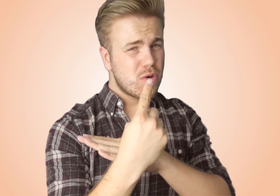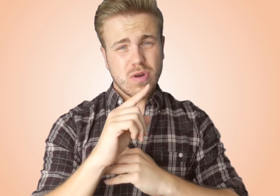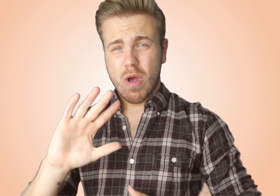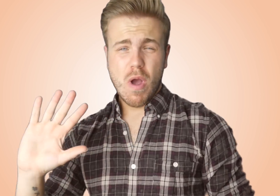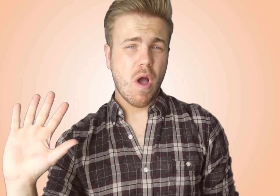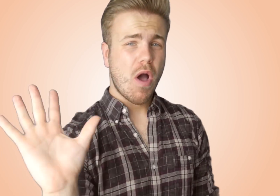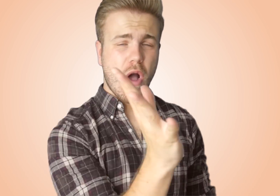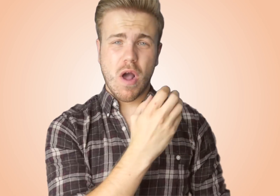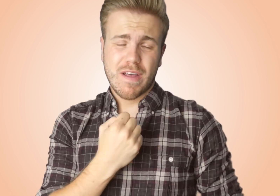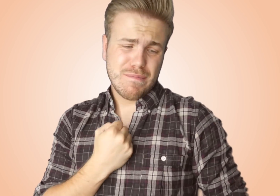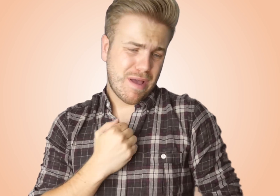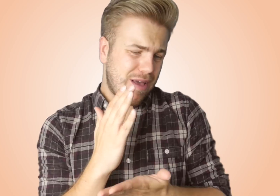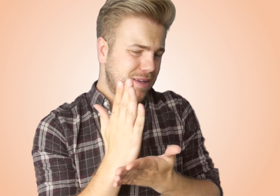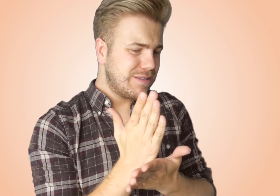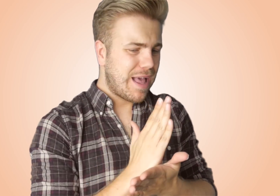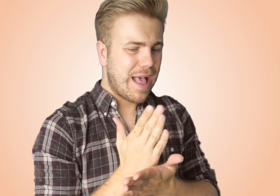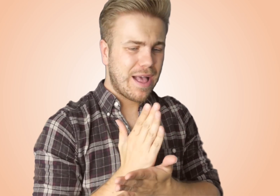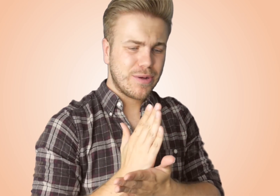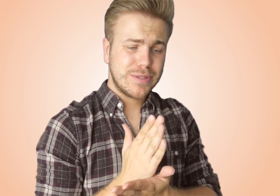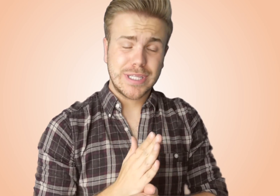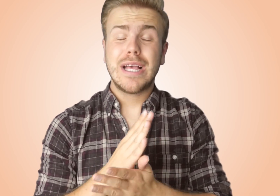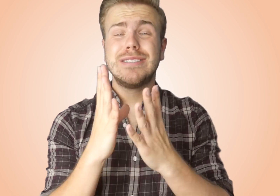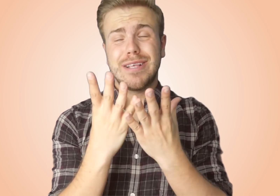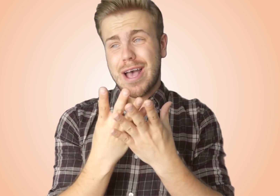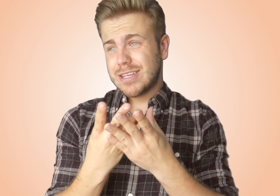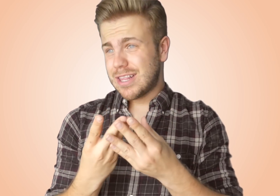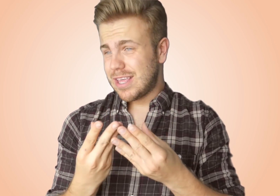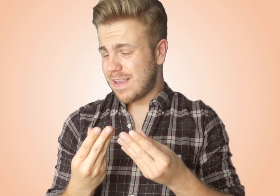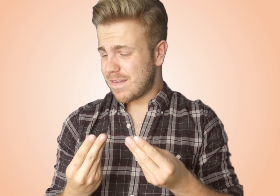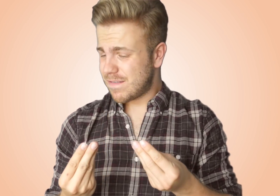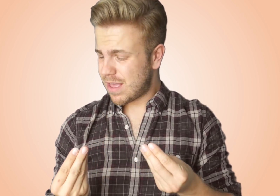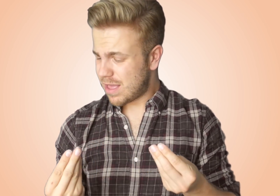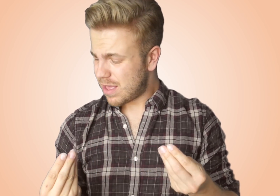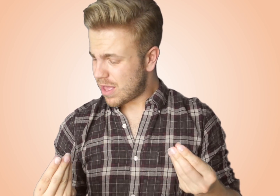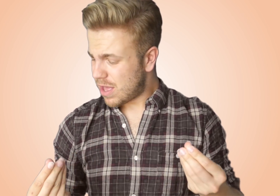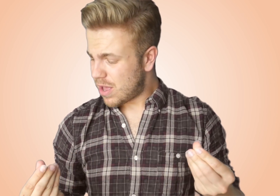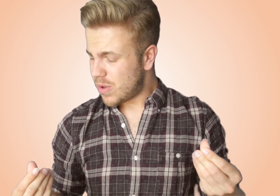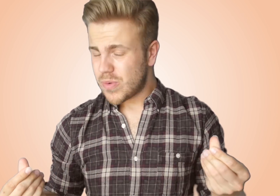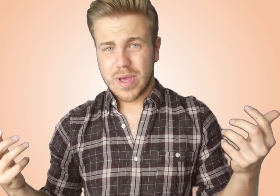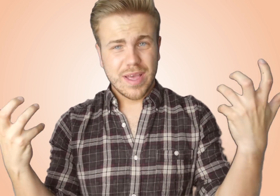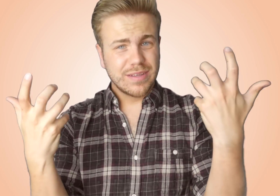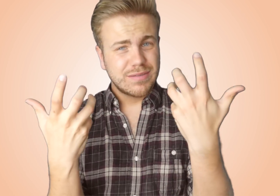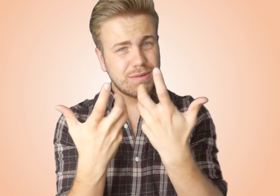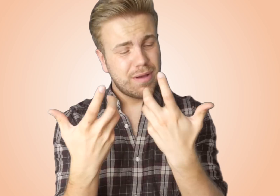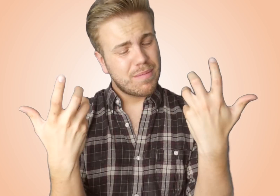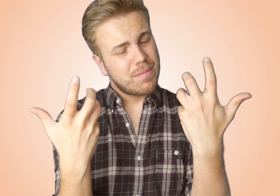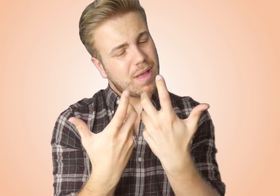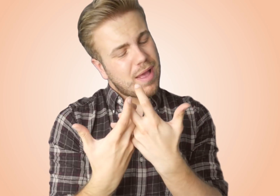All of my doubt suddenly goes away somehow